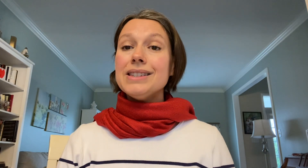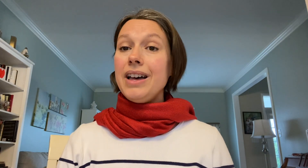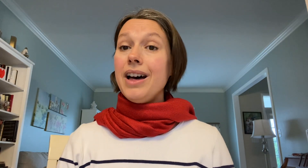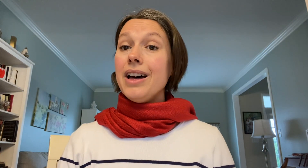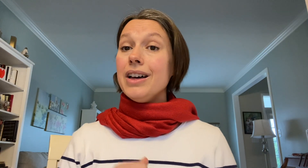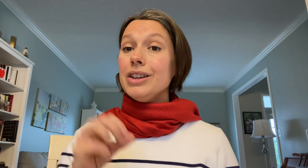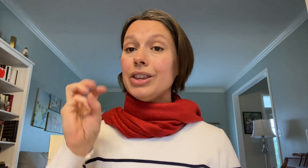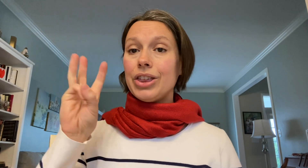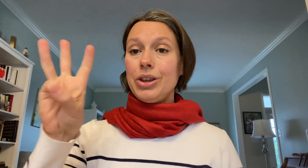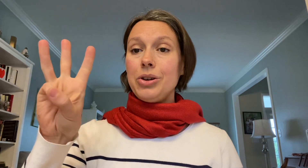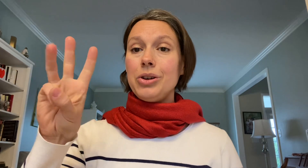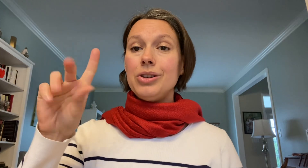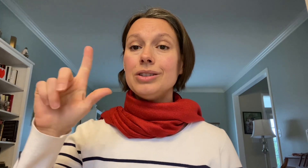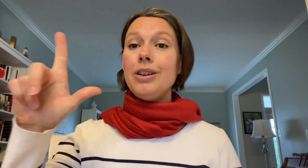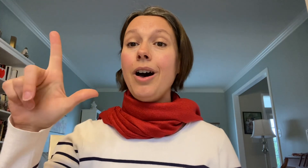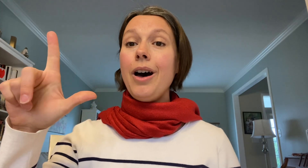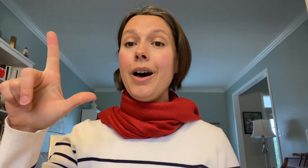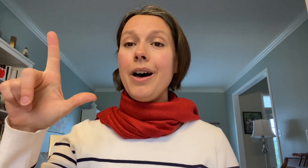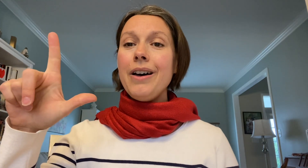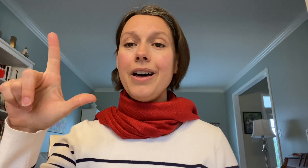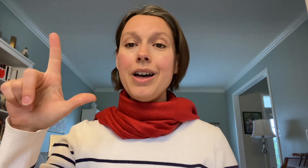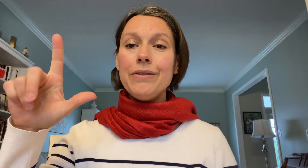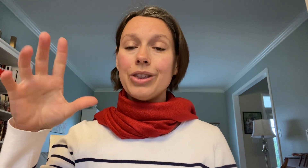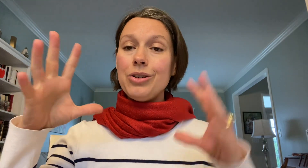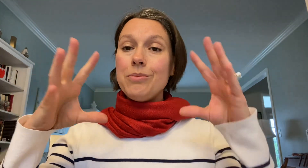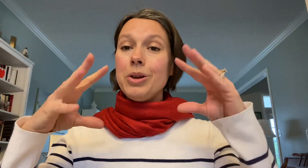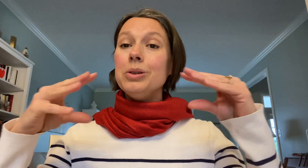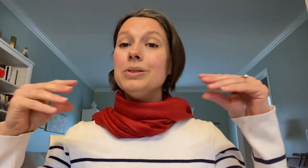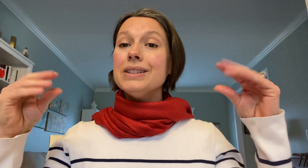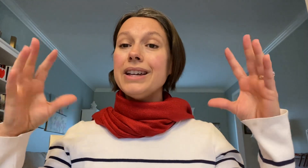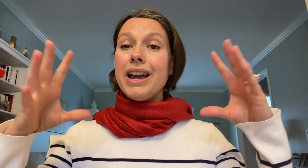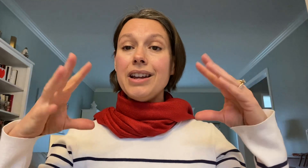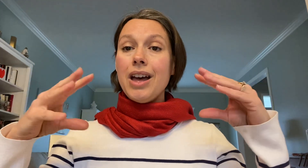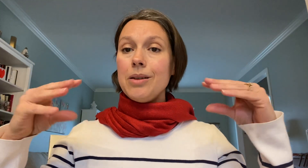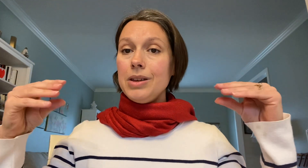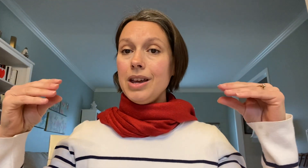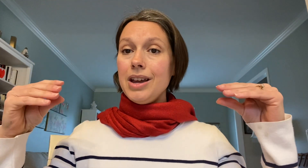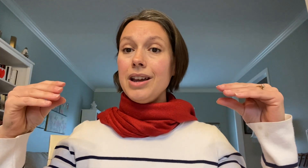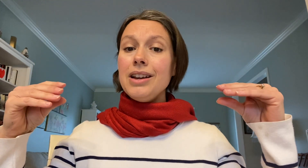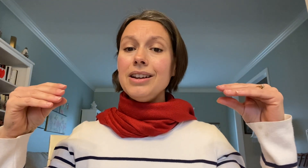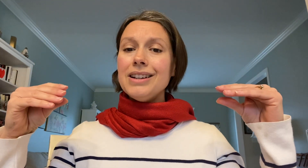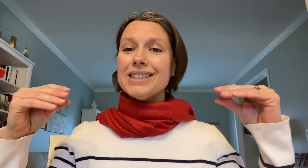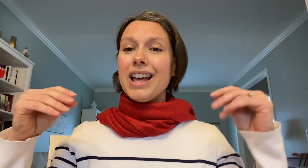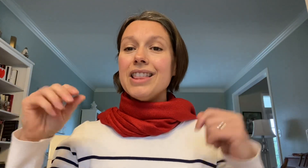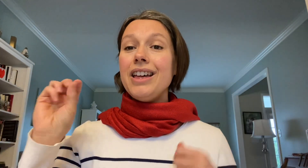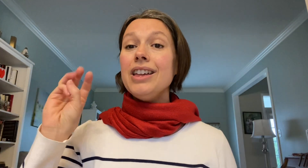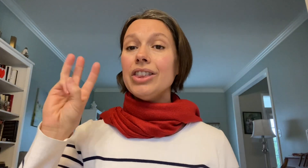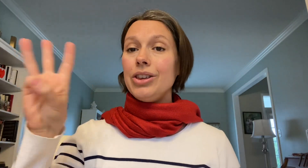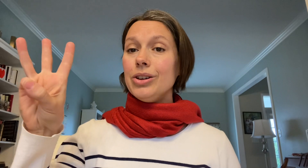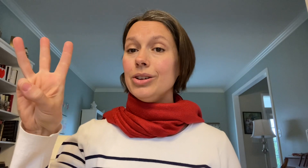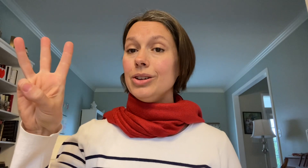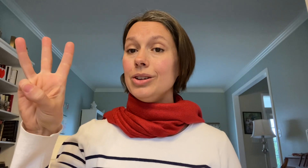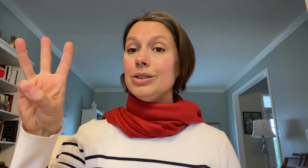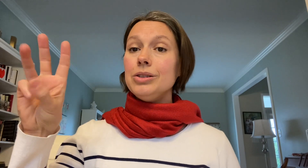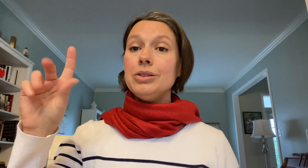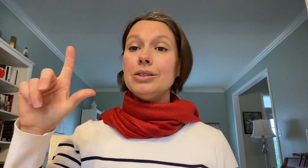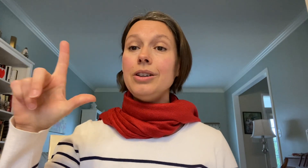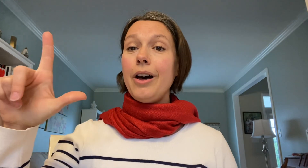the third law of thermodynamics? The third law